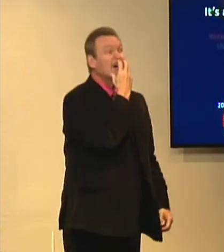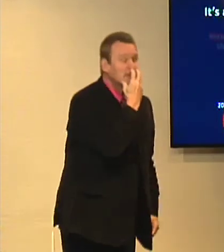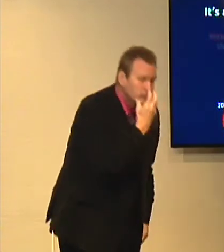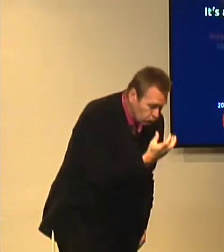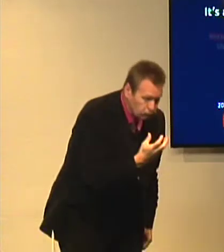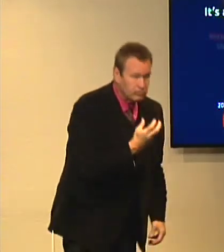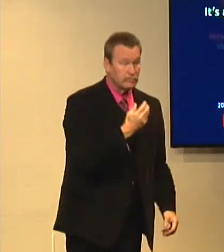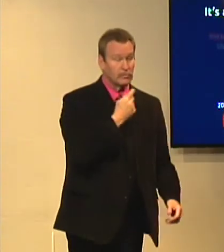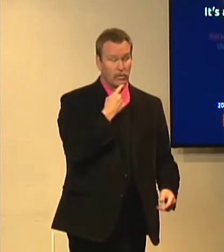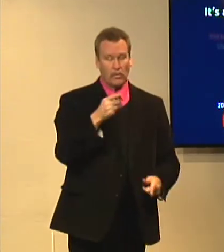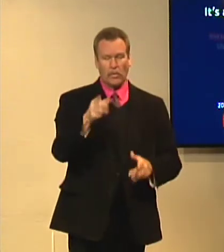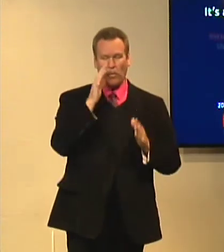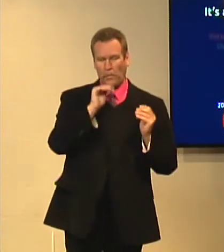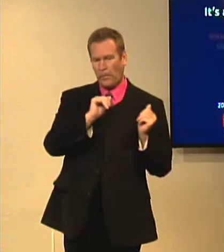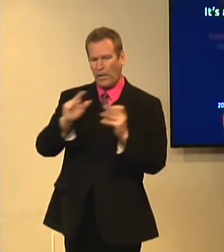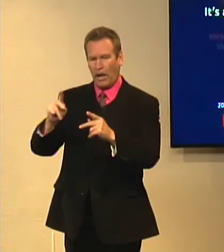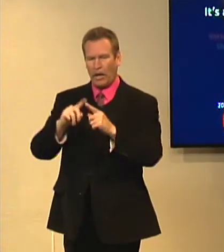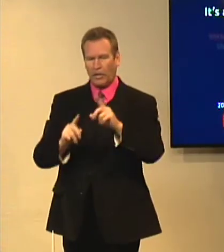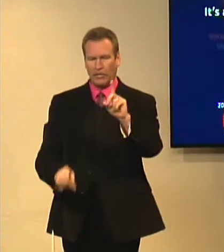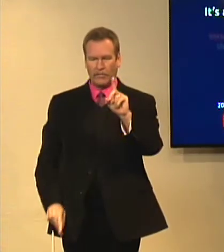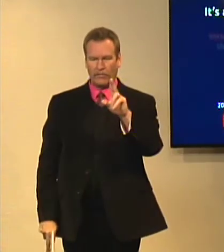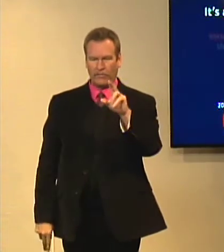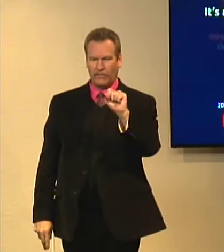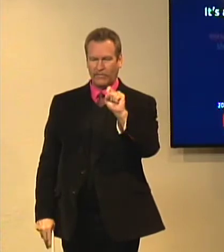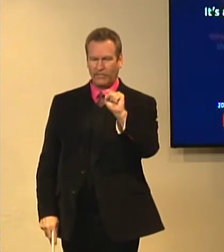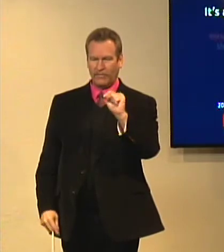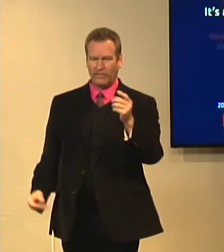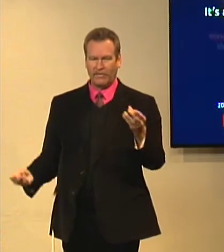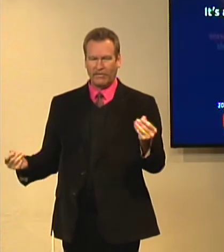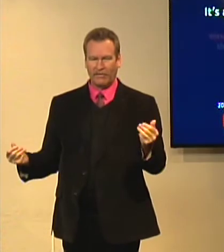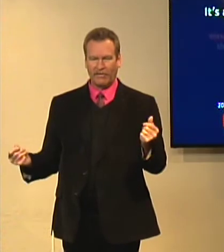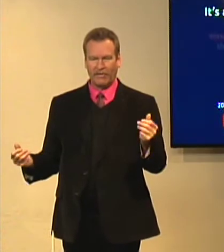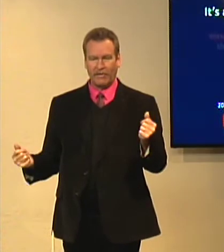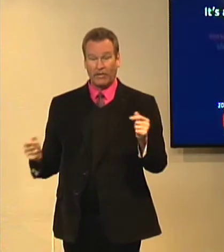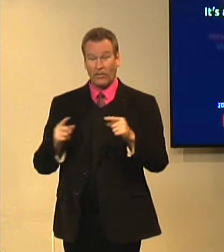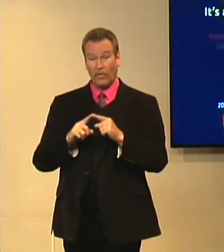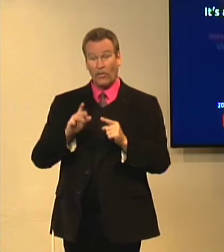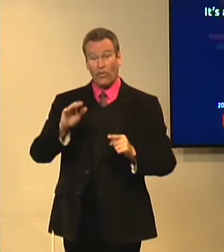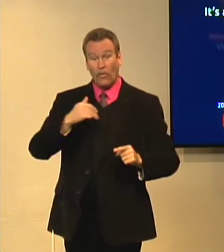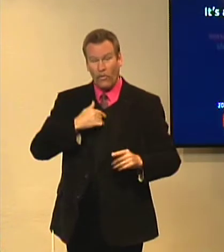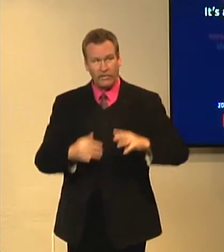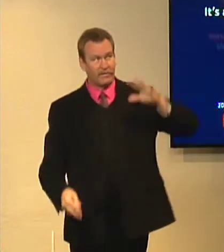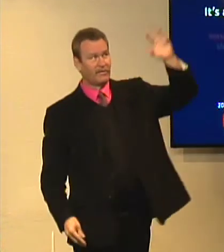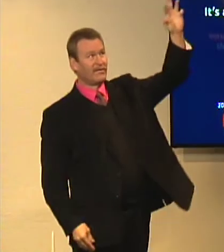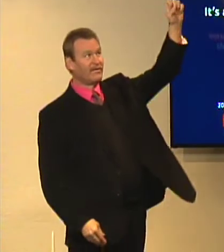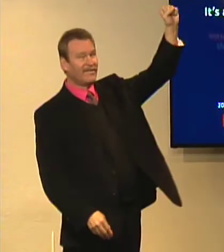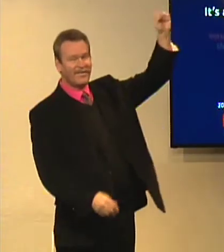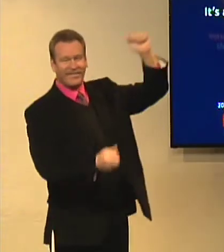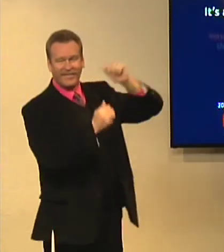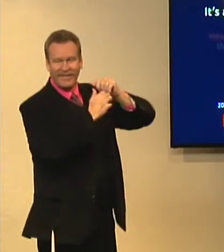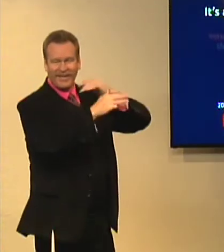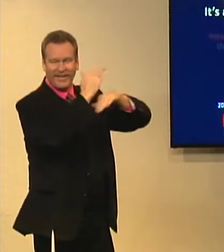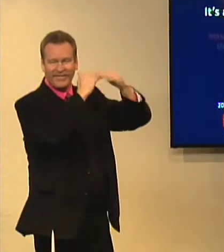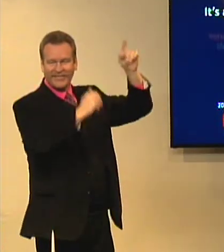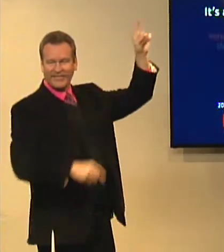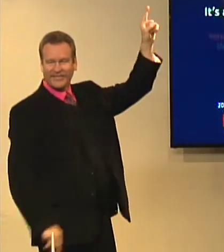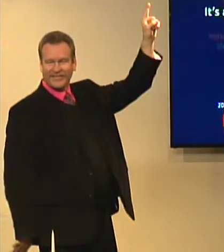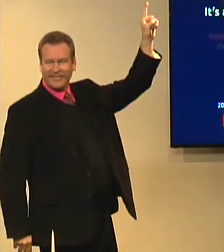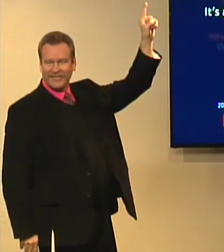Remember Adam and Eve. took a bite and God said, you will return to dust. To dust you are and to dust you shall return. For those